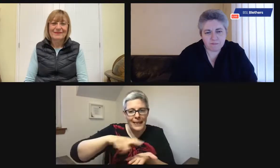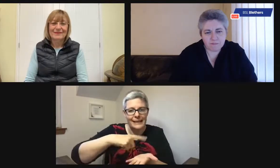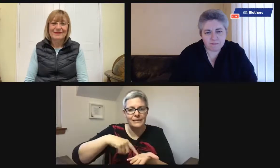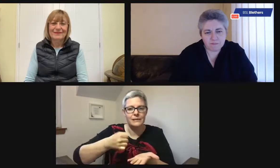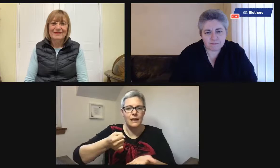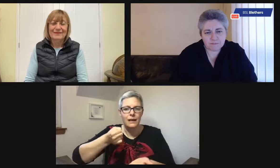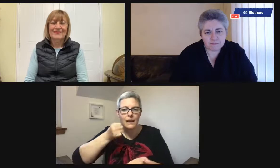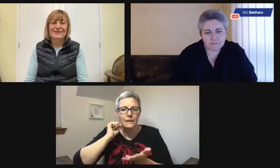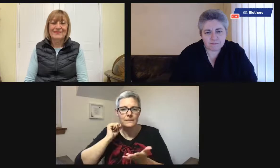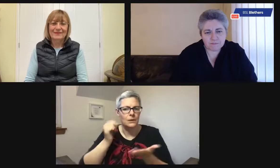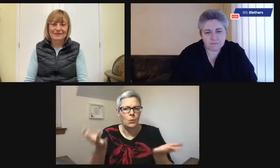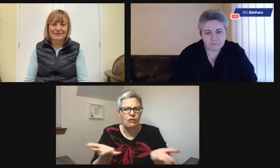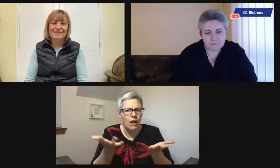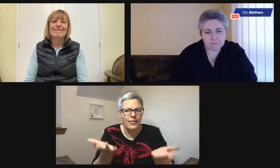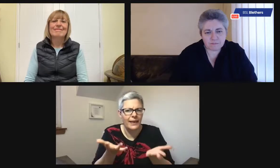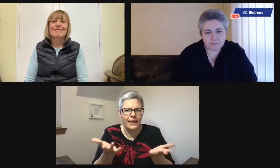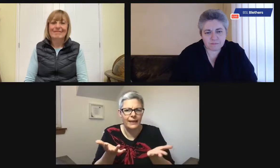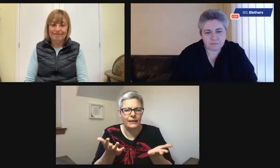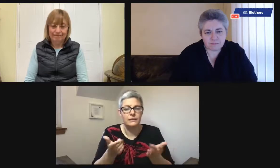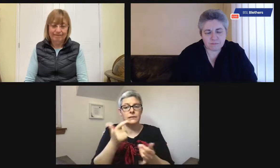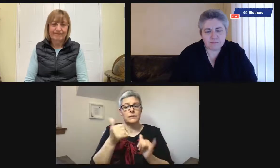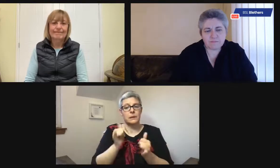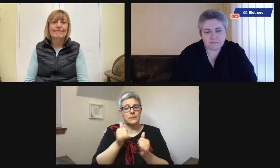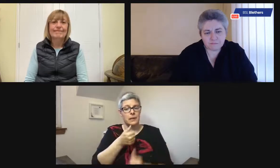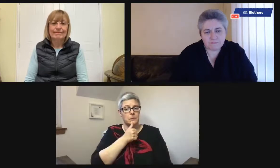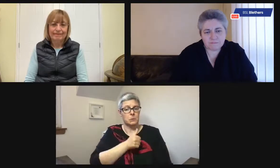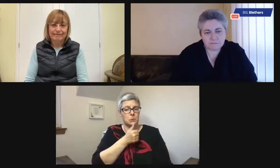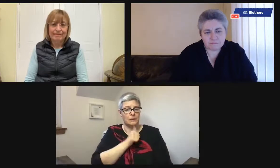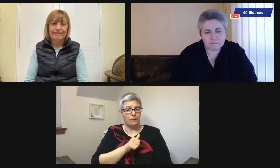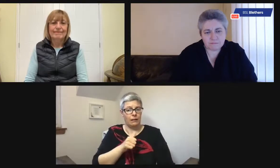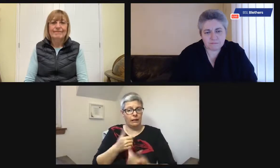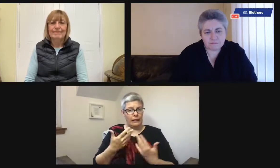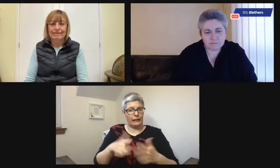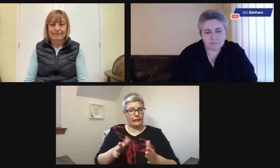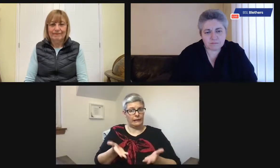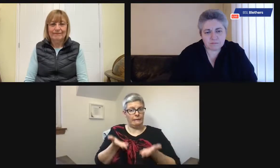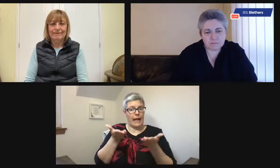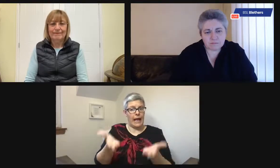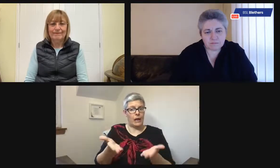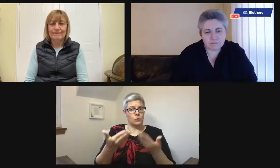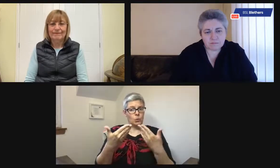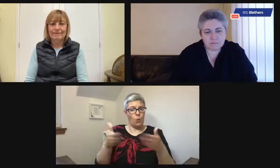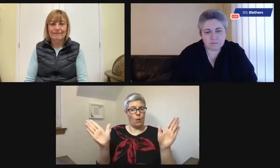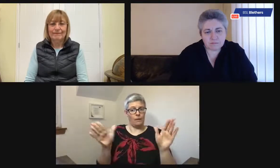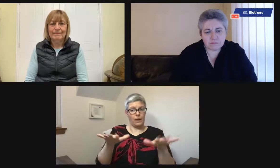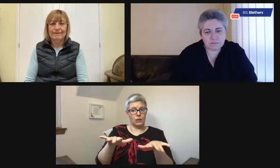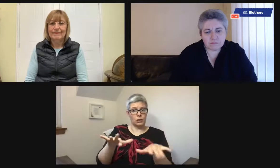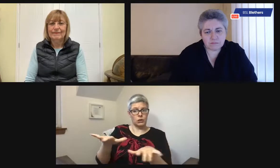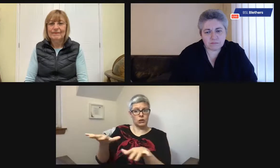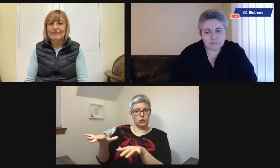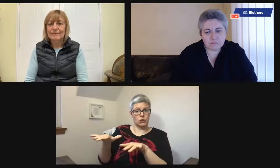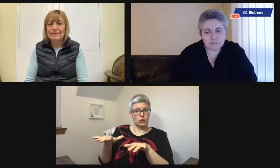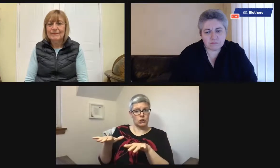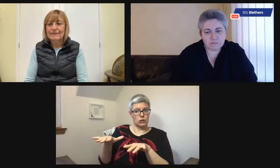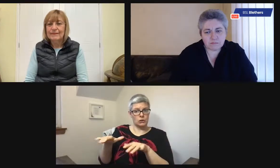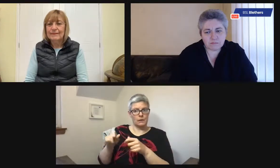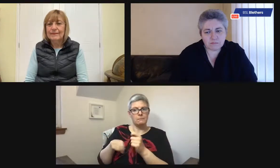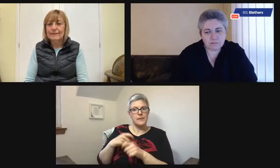might want to think also about plates and cups and where you store them. And it might be useful to leave them out